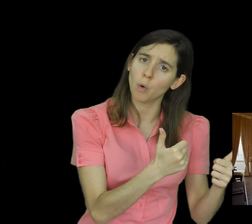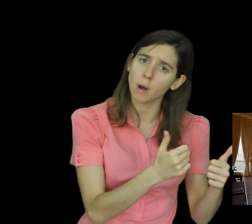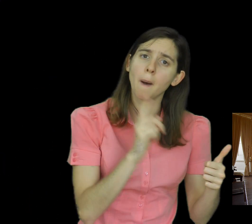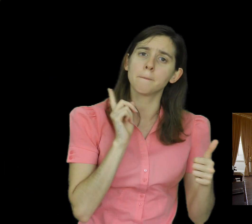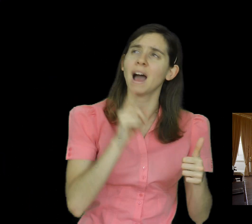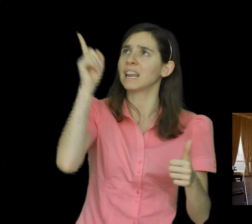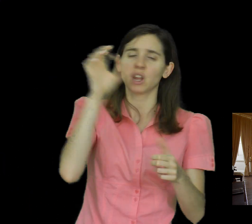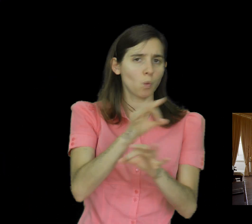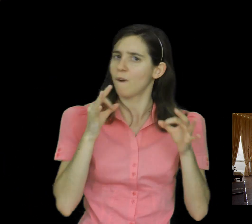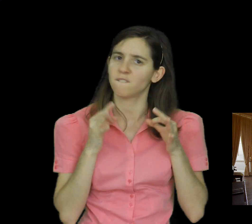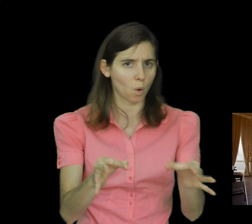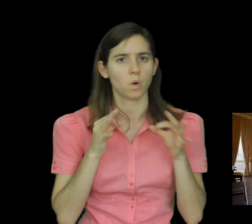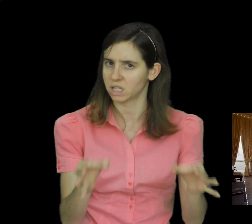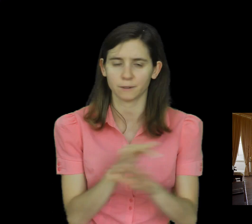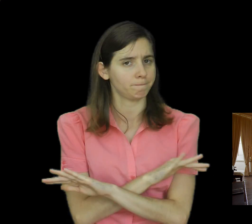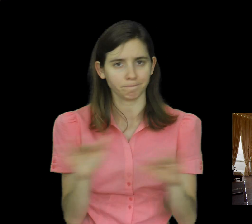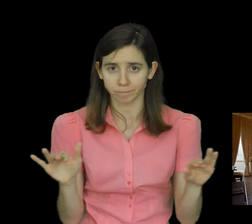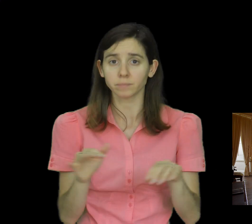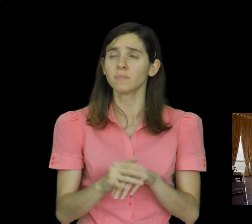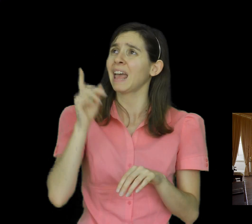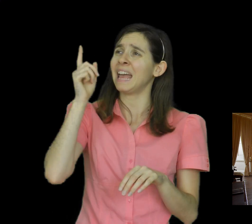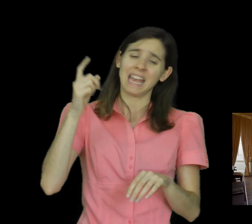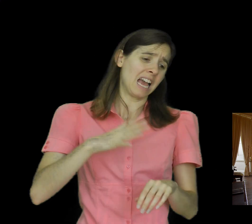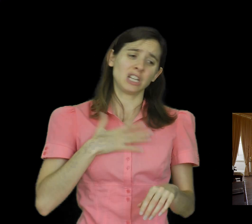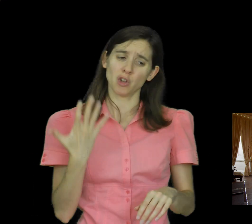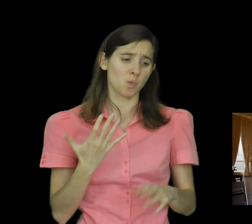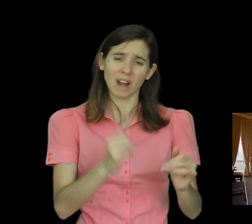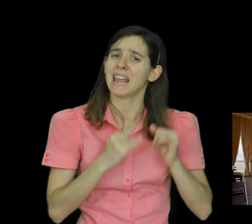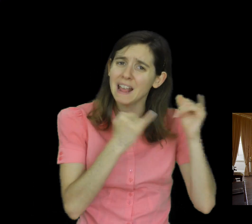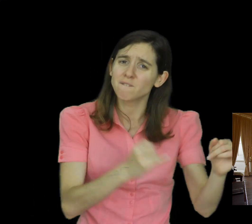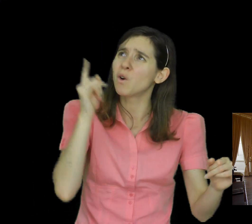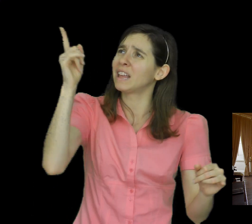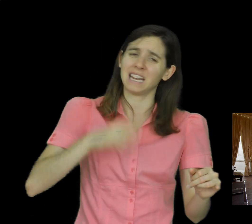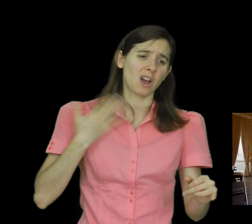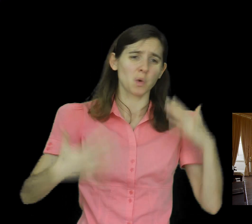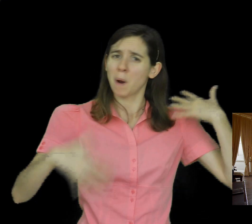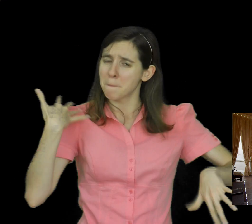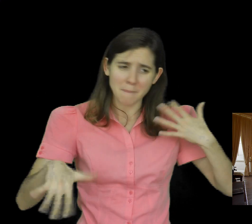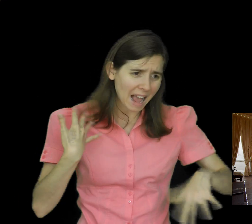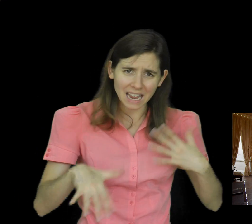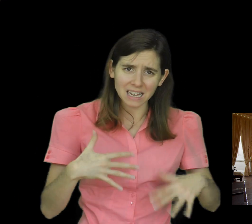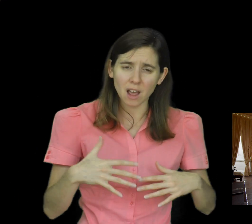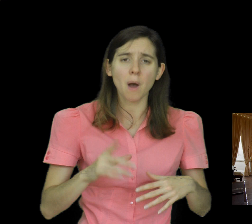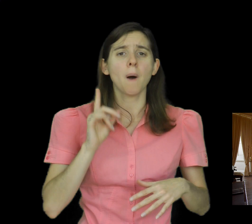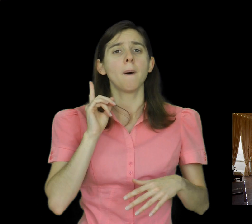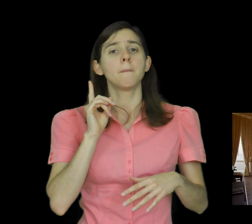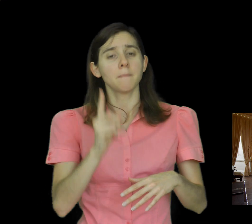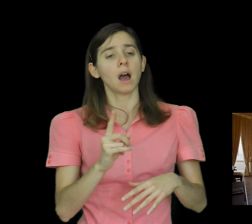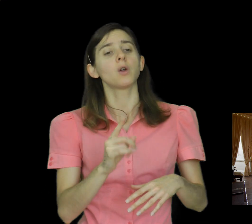2. never wills evil or the pain that attends it. We do. 3. Suffering is the byproduct of human choices,